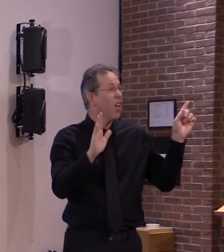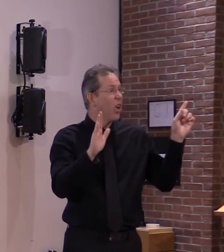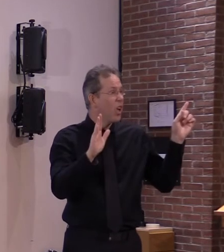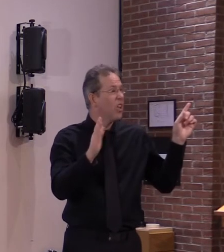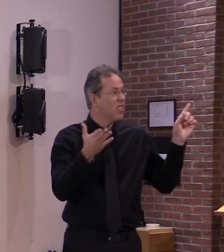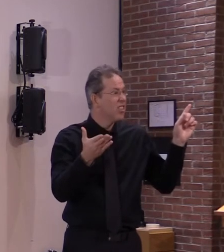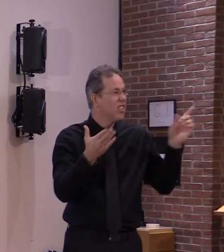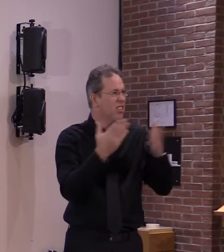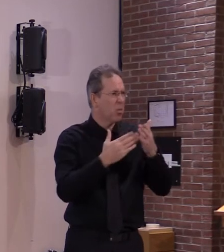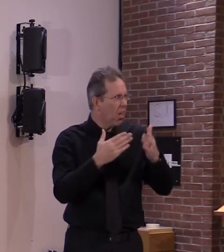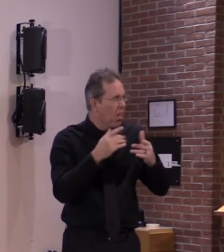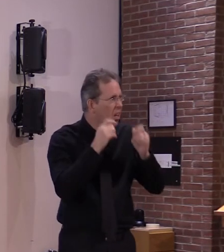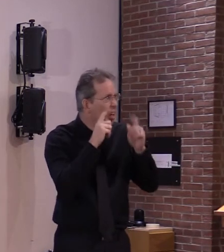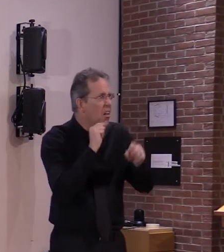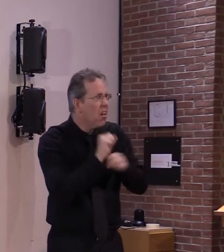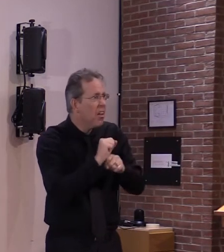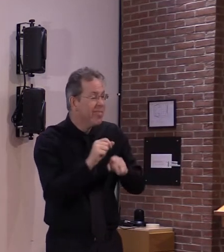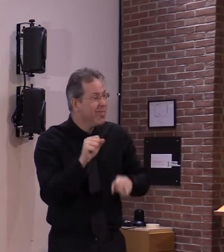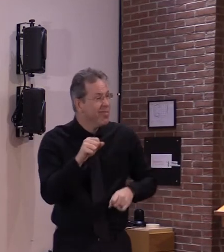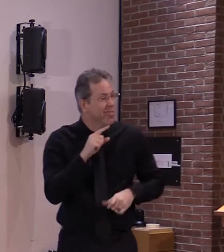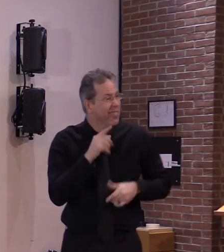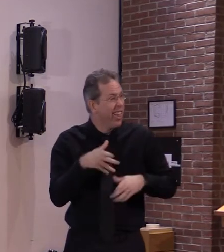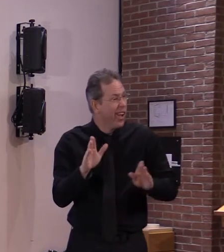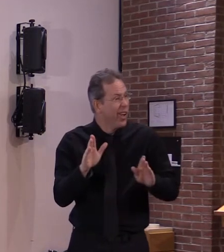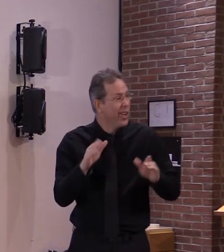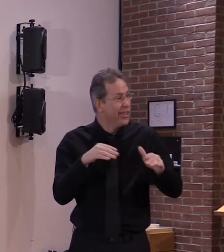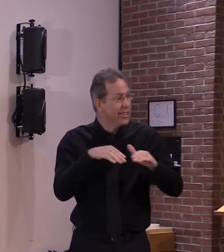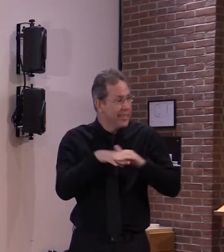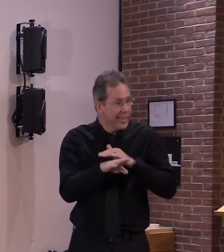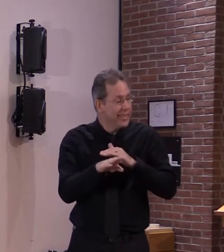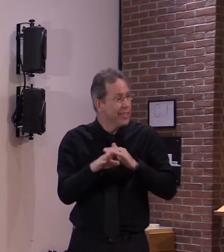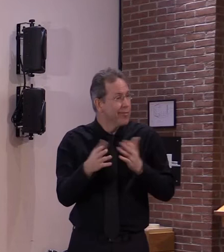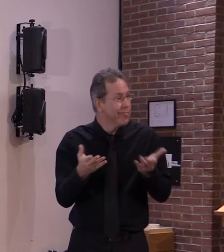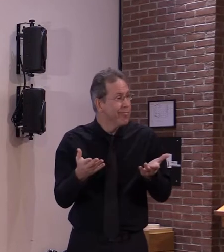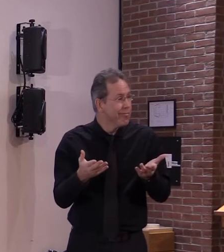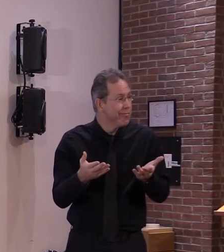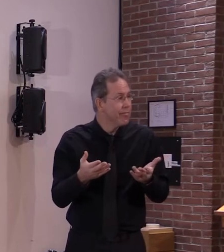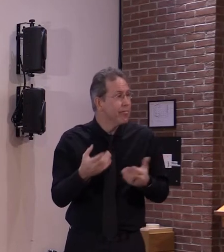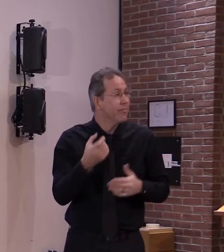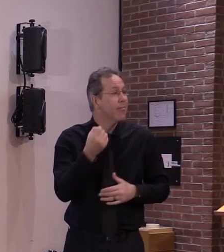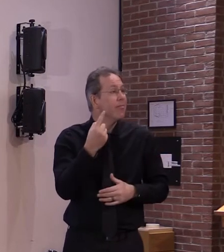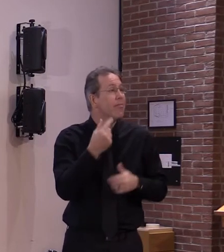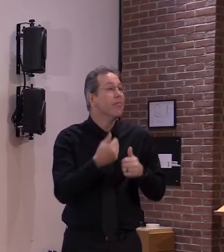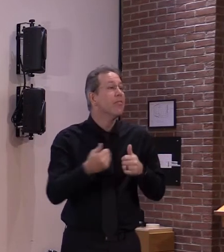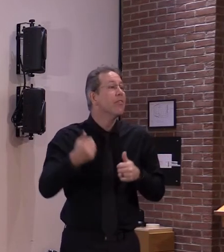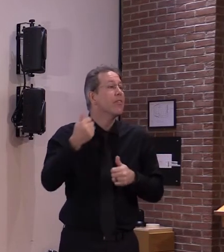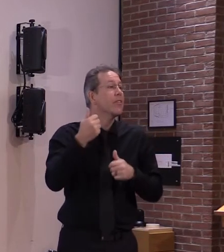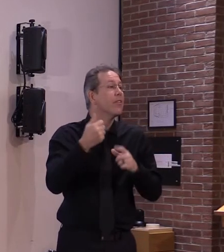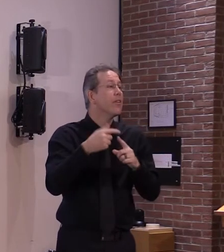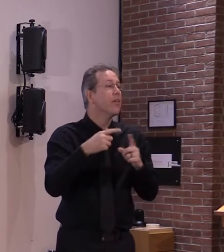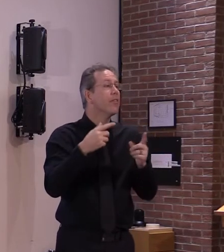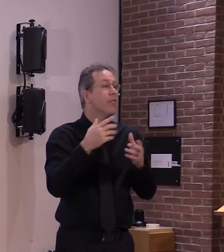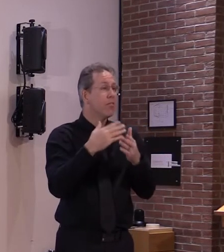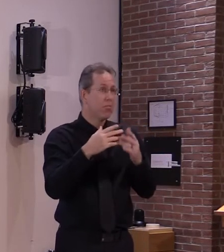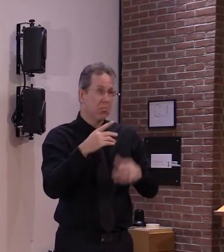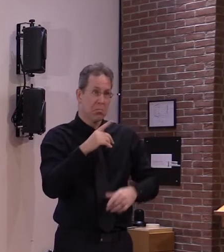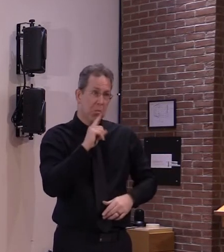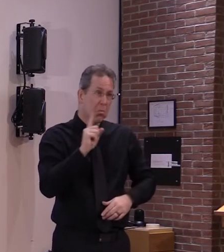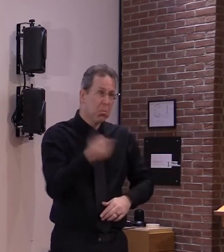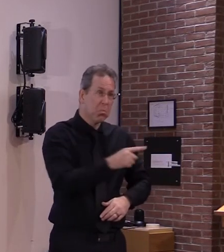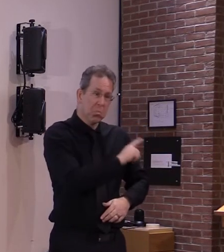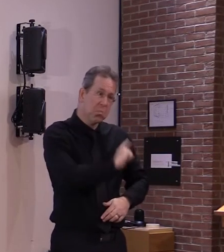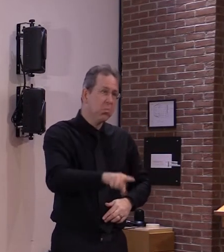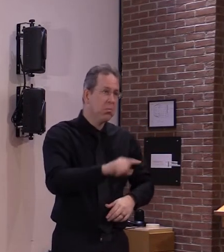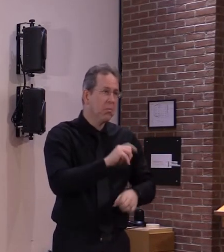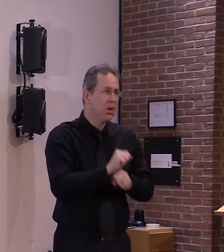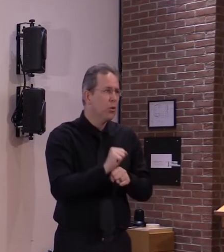instances where people are uh being forced to go back to work i would think that would be very unlikely but i would agree that